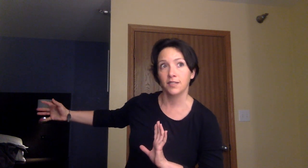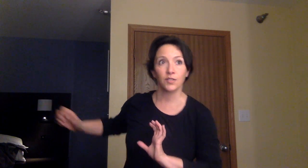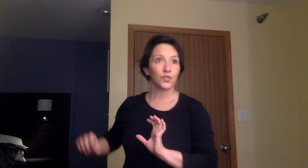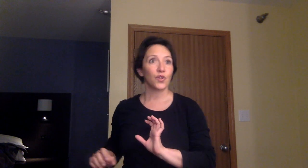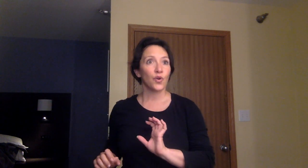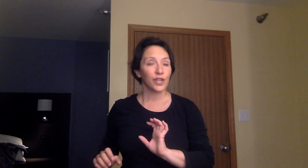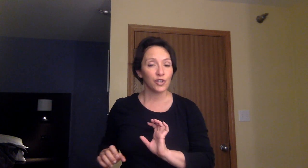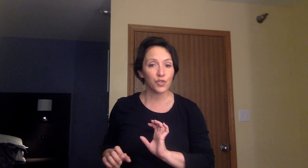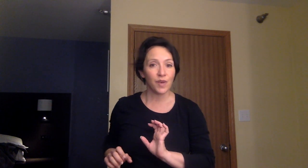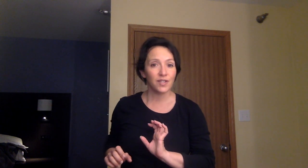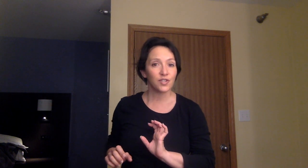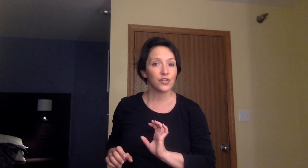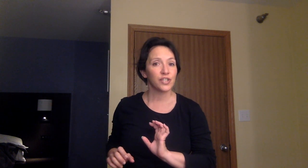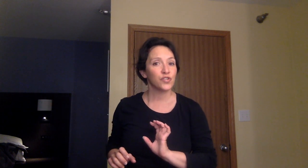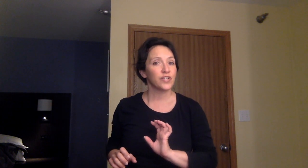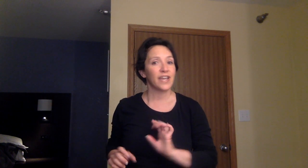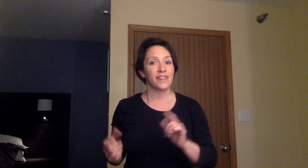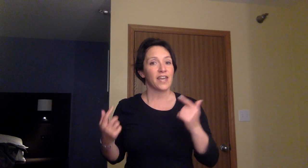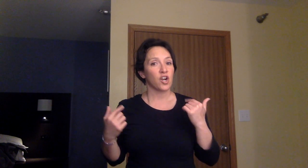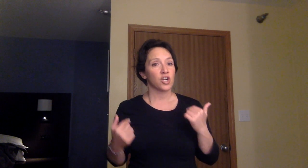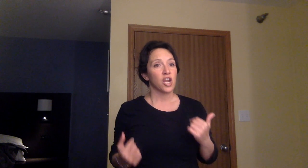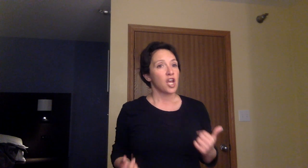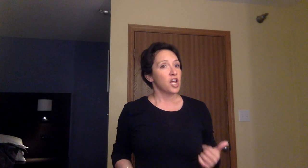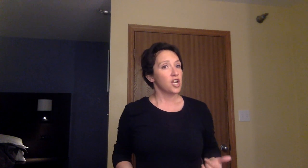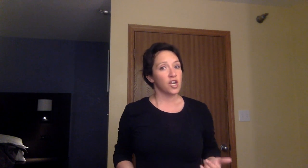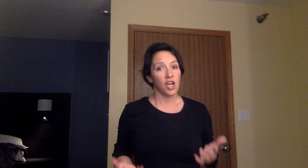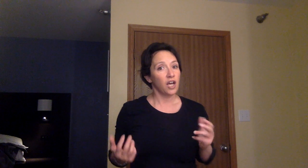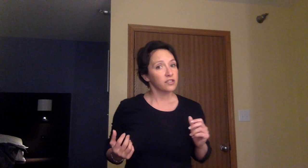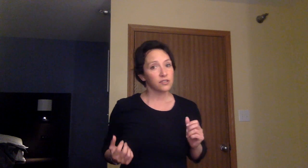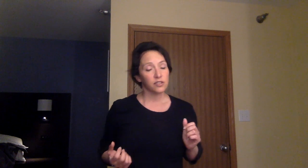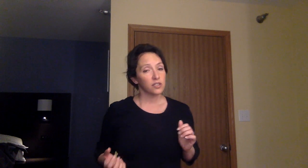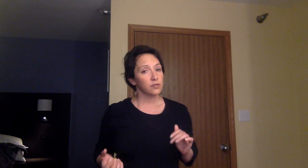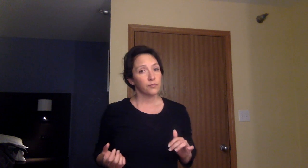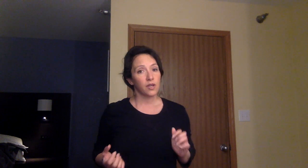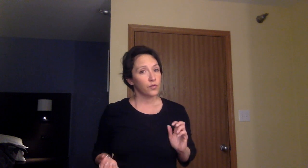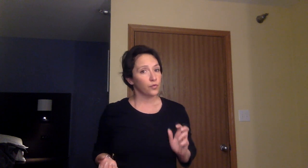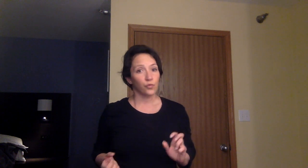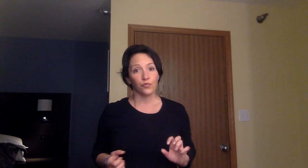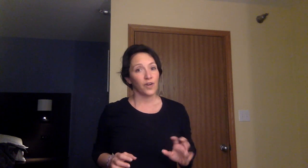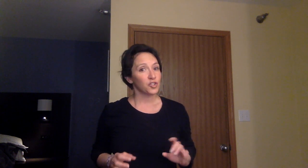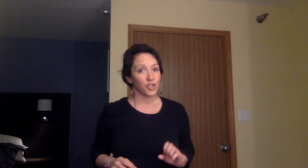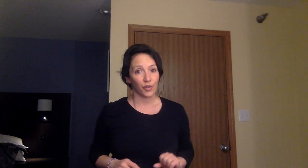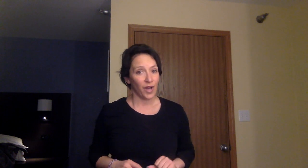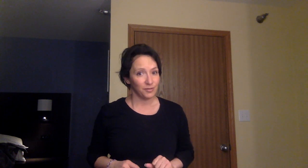or so years past their injury and they are not functioning well.